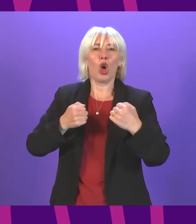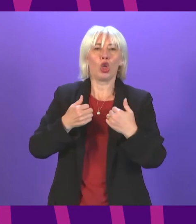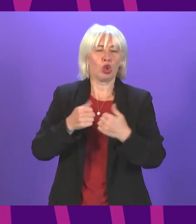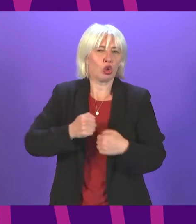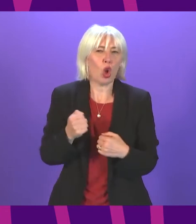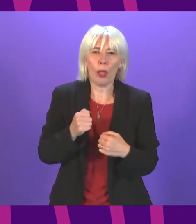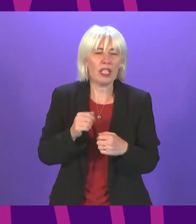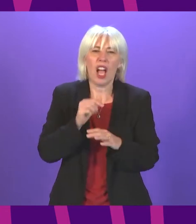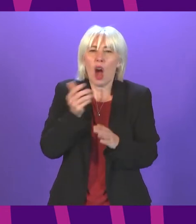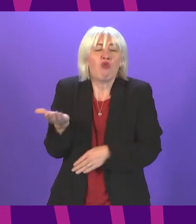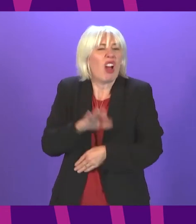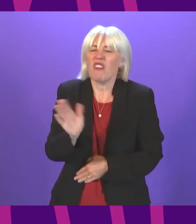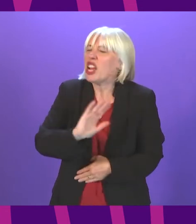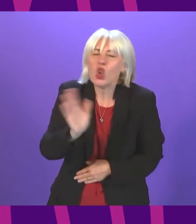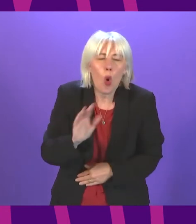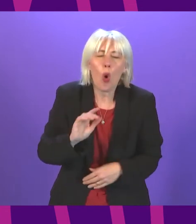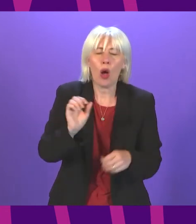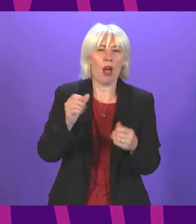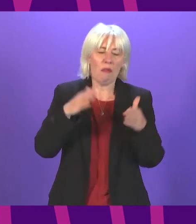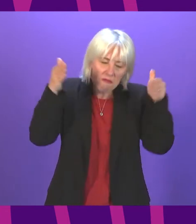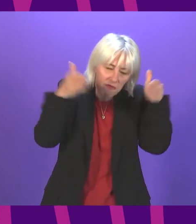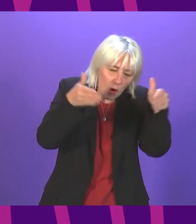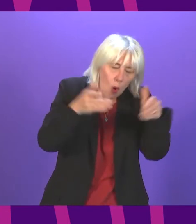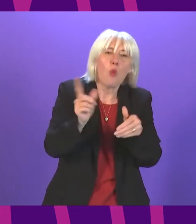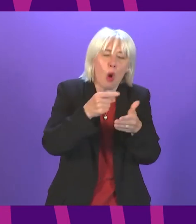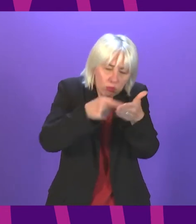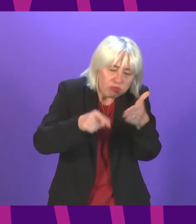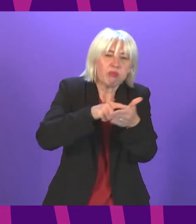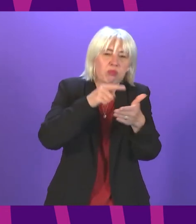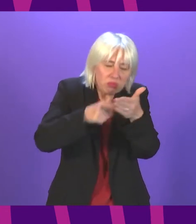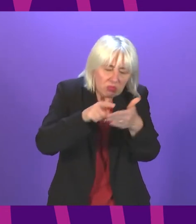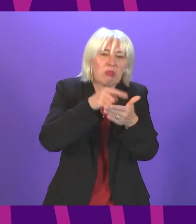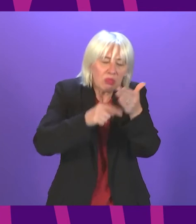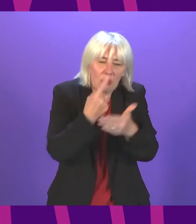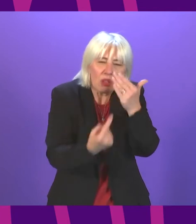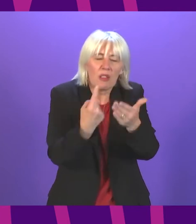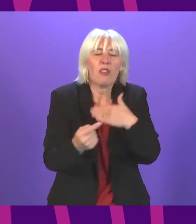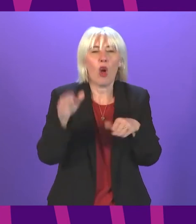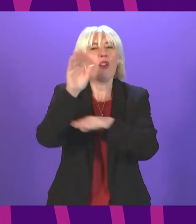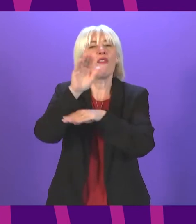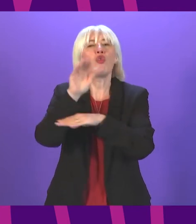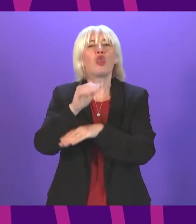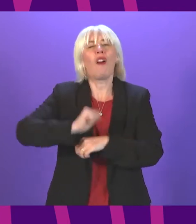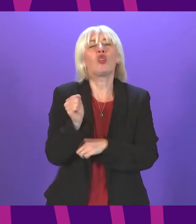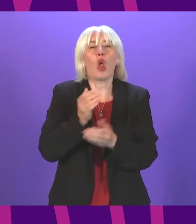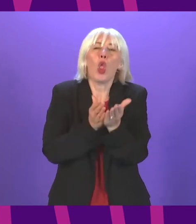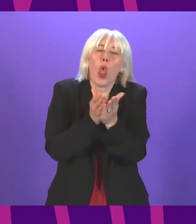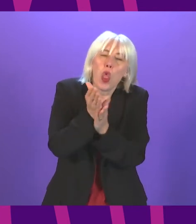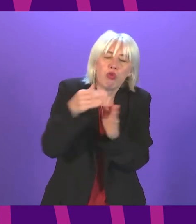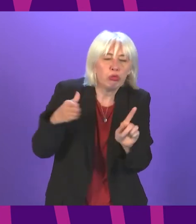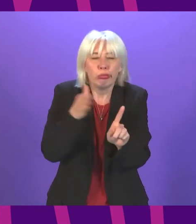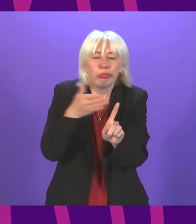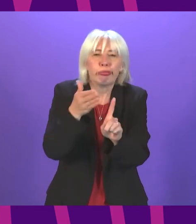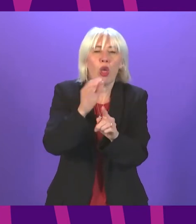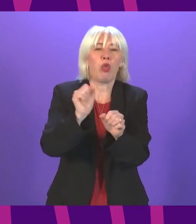not our recovery. Their focus is on a referendum, not the future of Scotland getting through this pandemic. This government